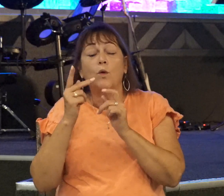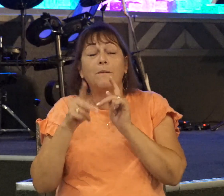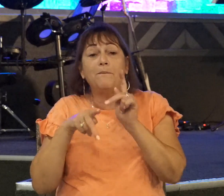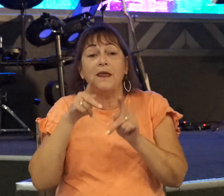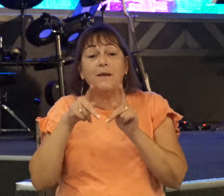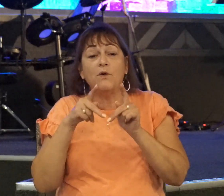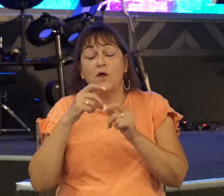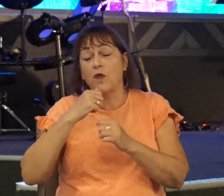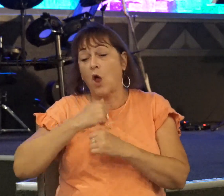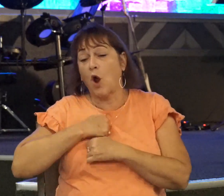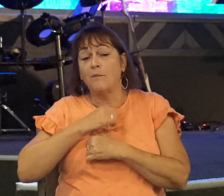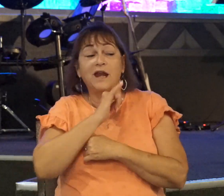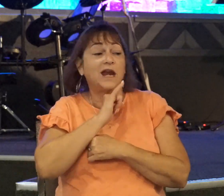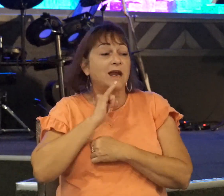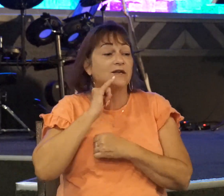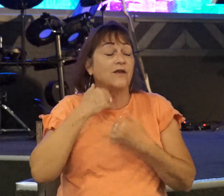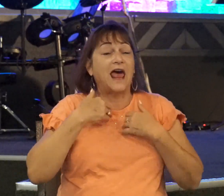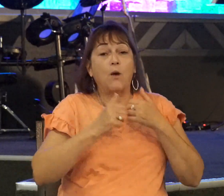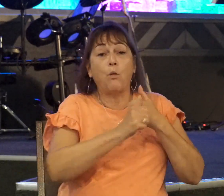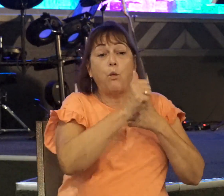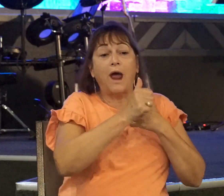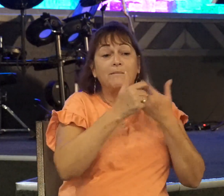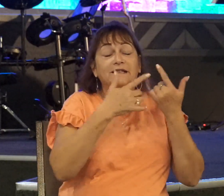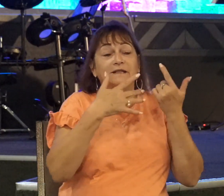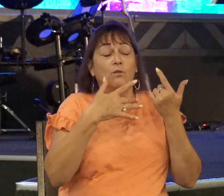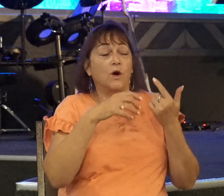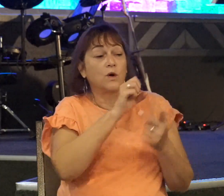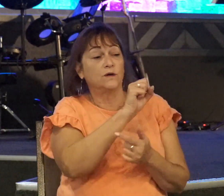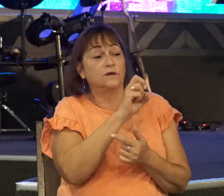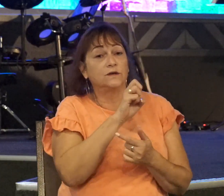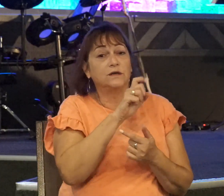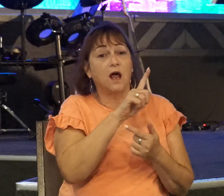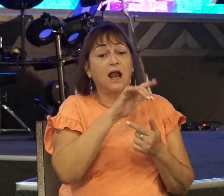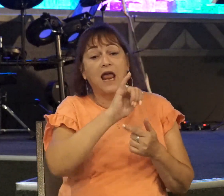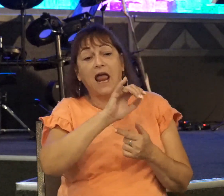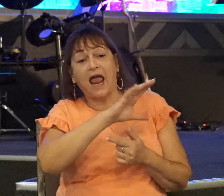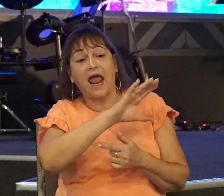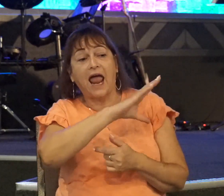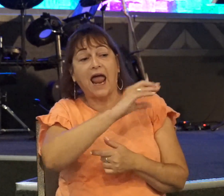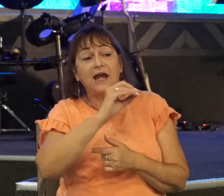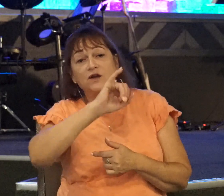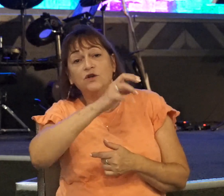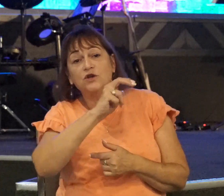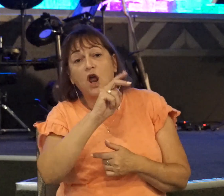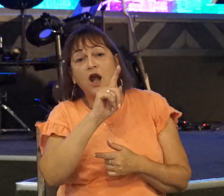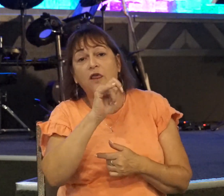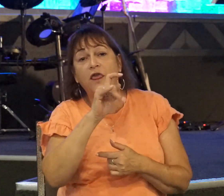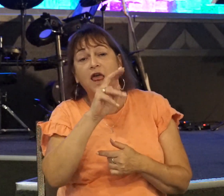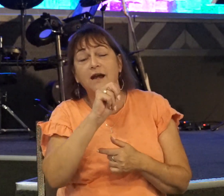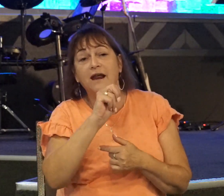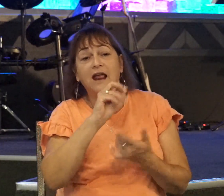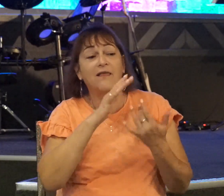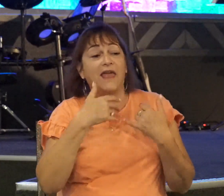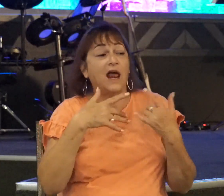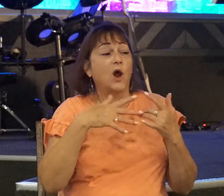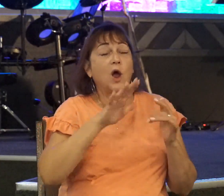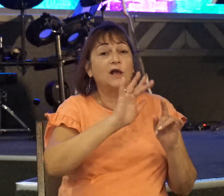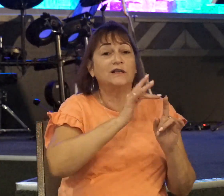army in Israel that had weapons were Saul and Jonathan. At least sword and spear. They had chariots,